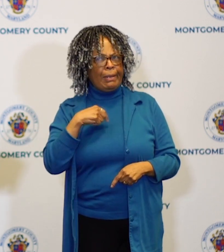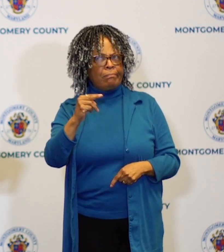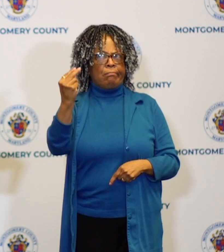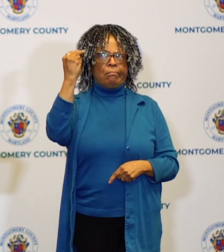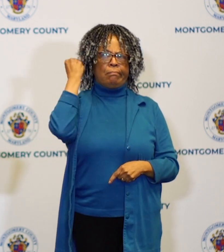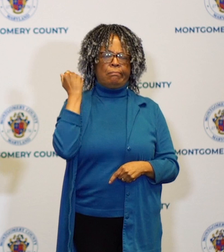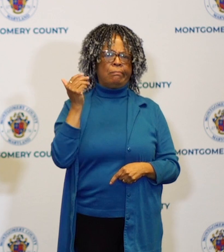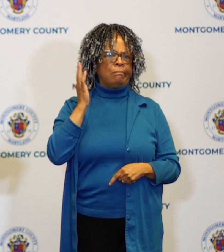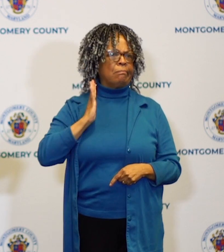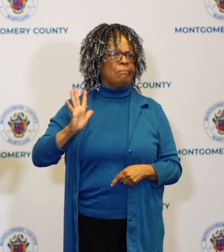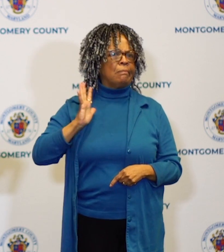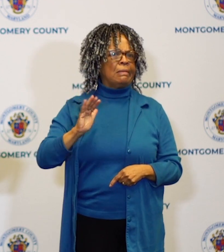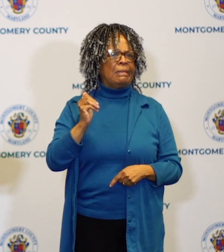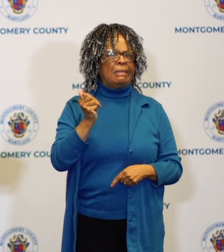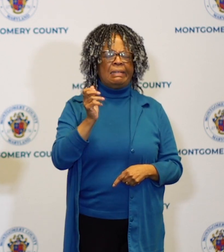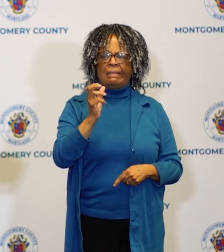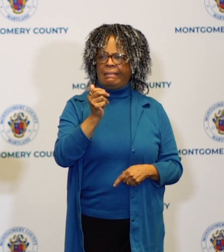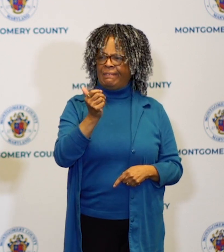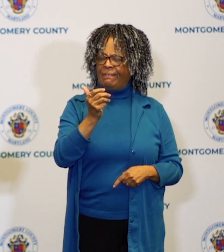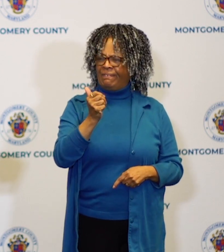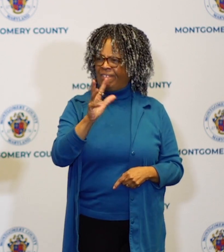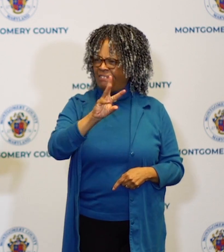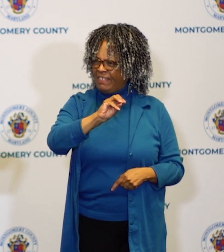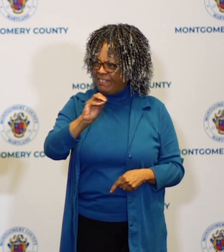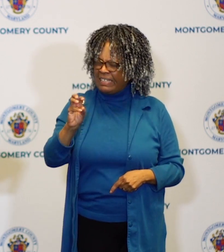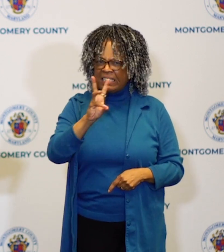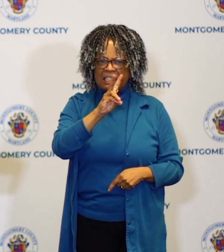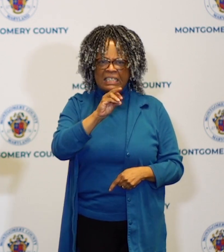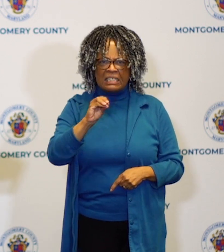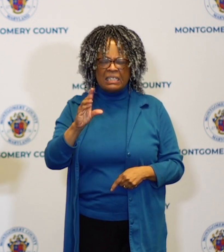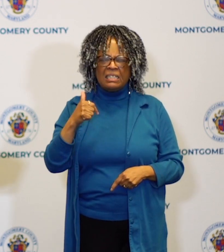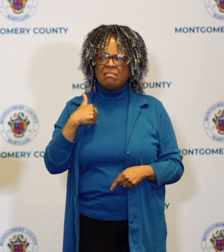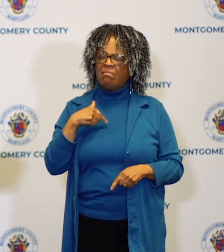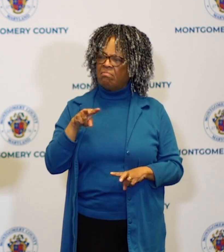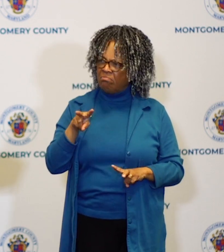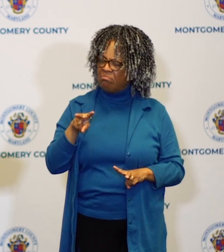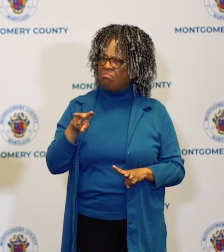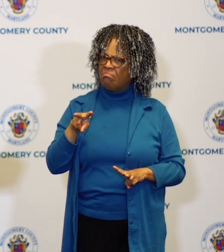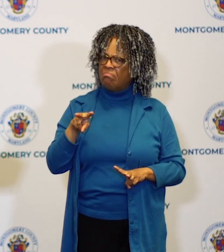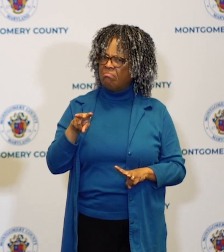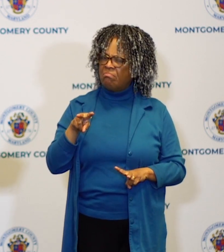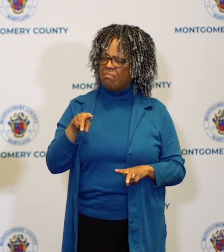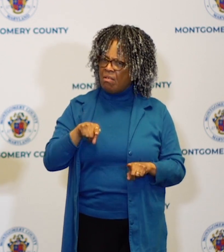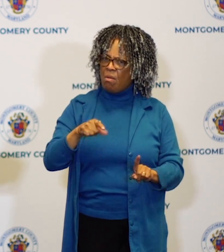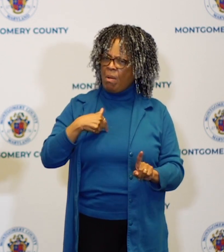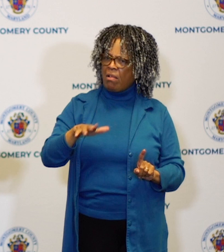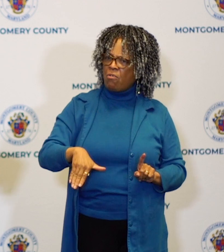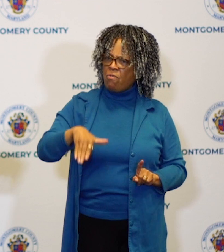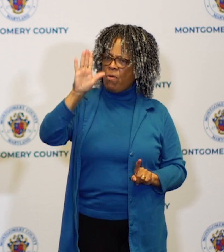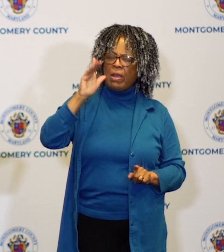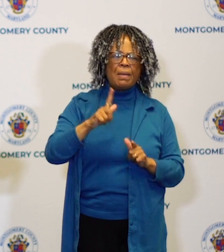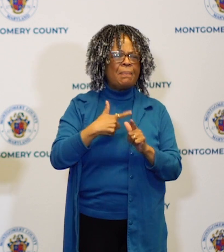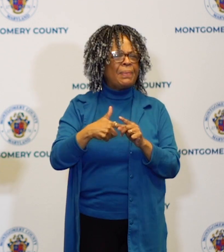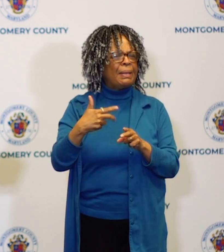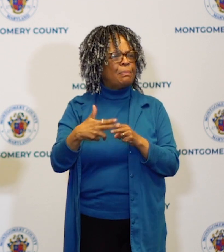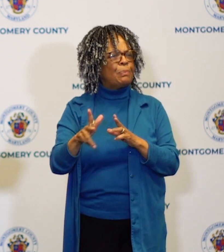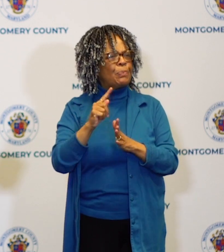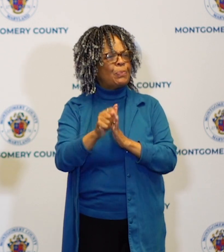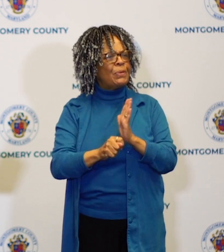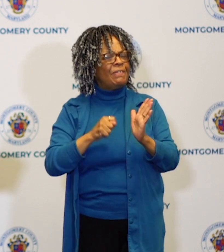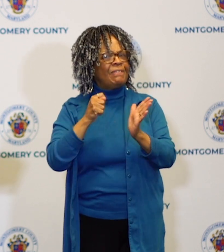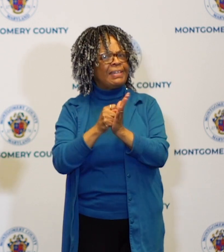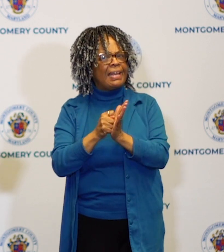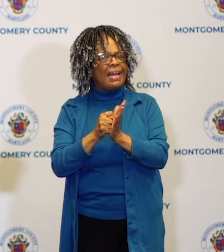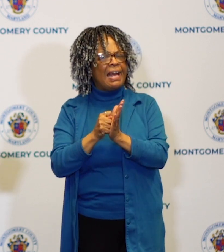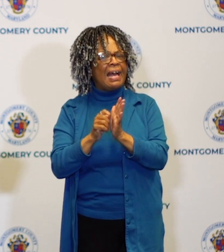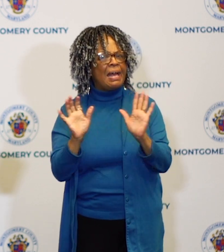and the uncomfortable thing is that I knew what this was when I was growing up and then there was a brief period of time it seems brief now when all